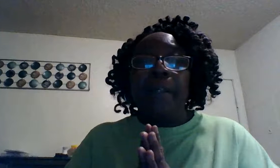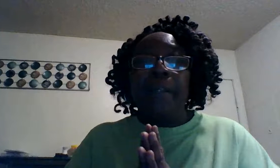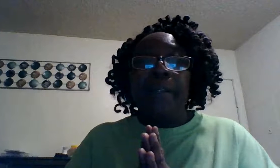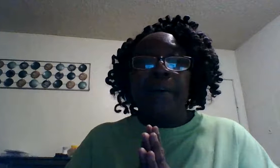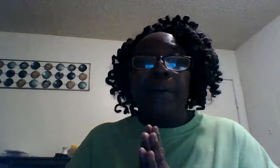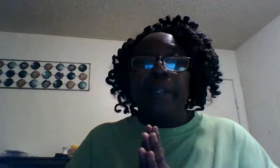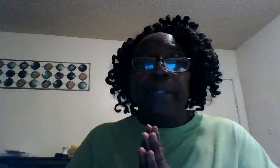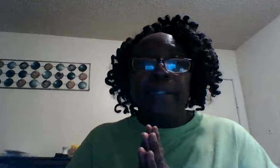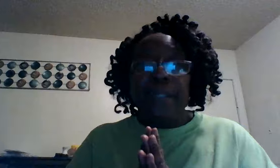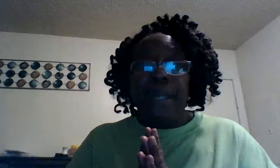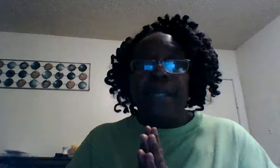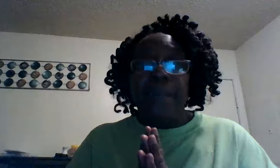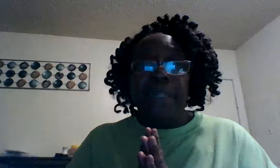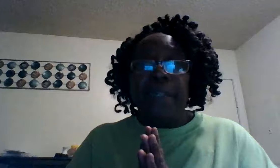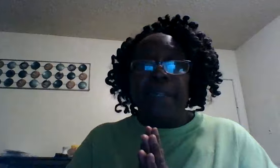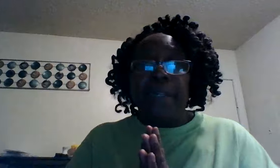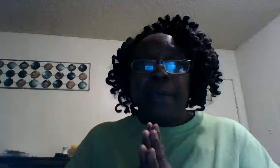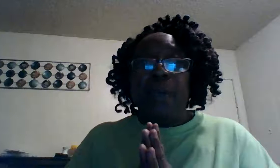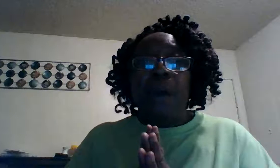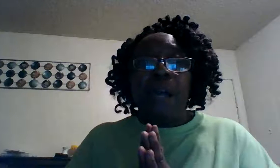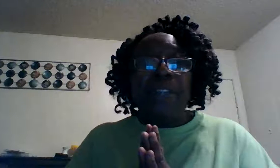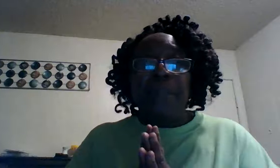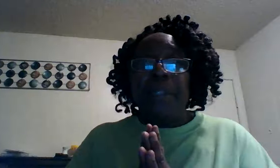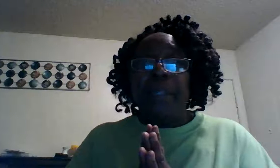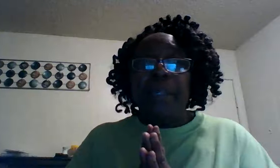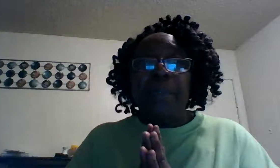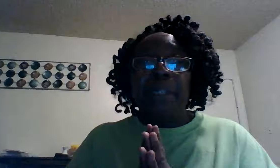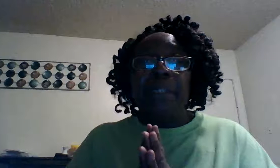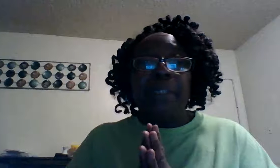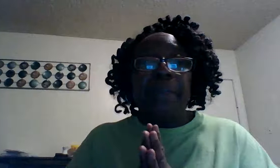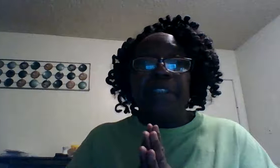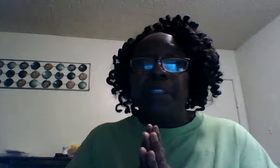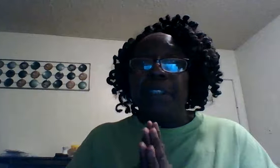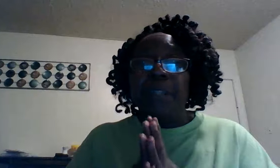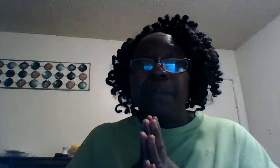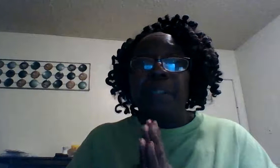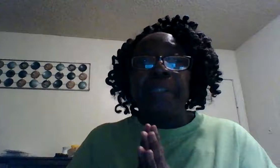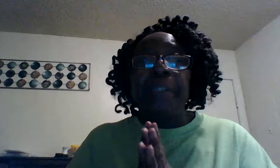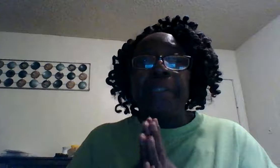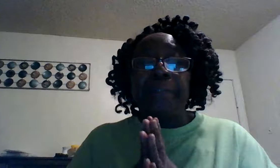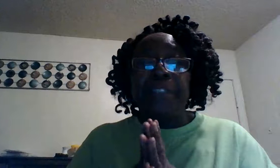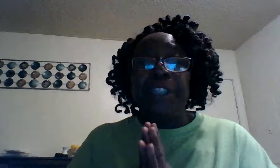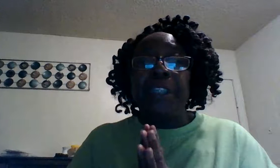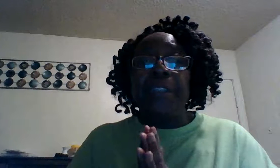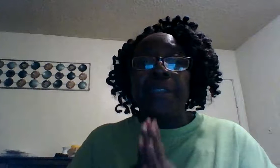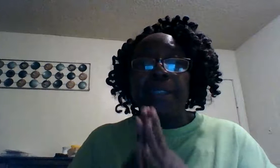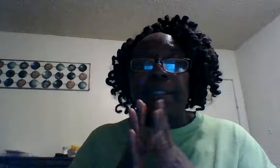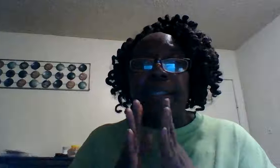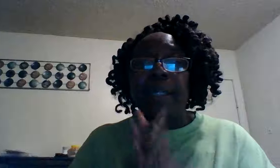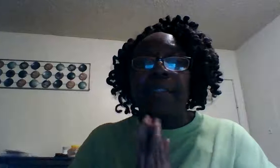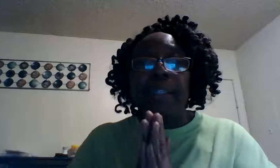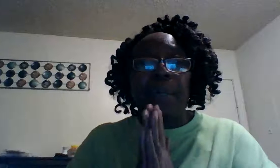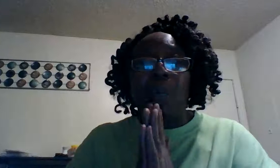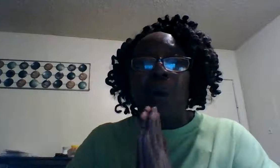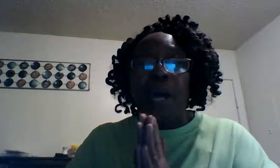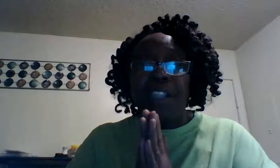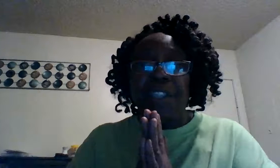Lord and save me wash me in the blood of Jesus the blood of Jesus is constantly washing